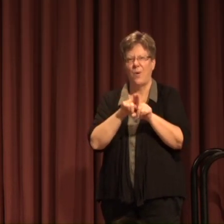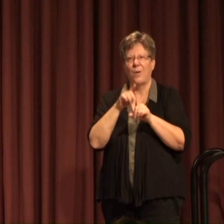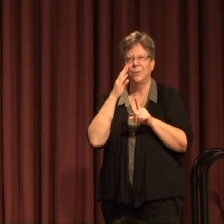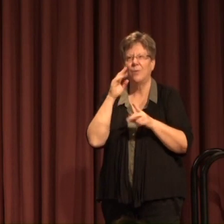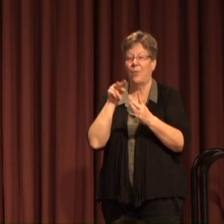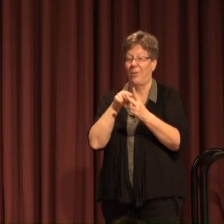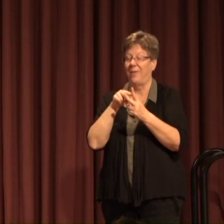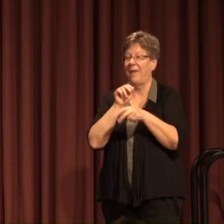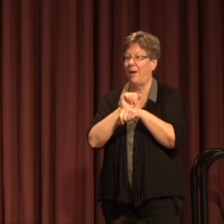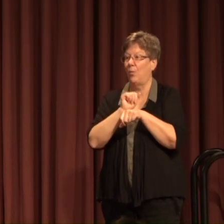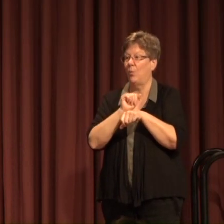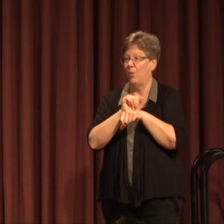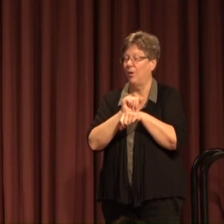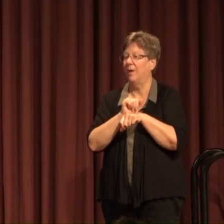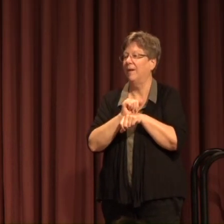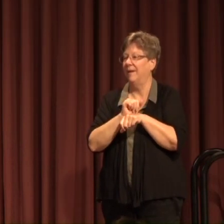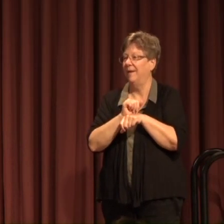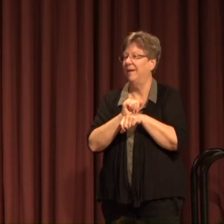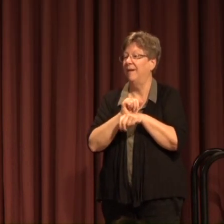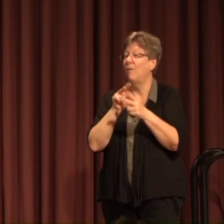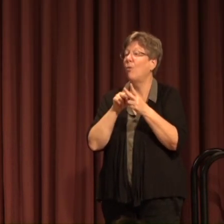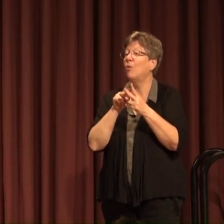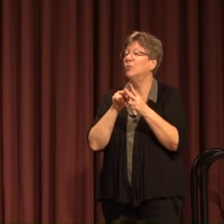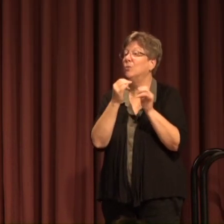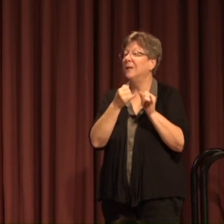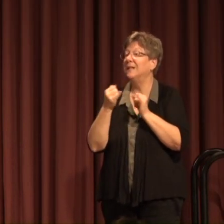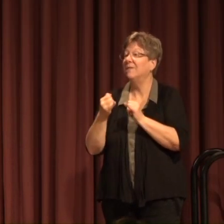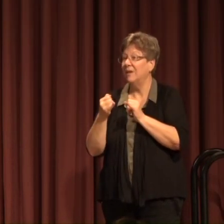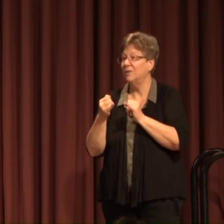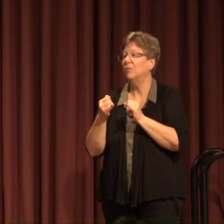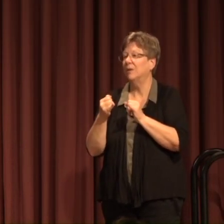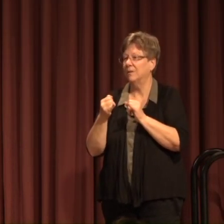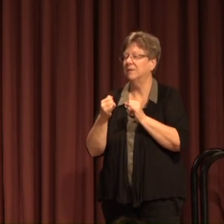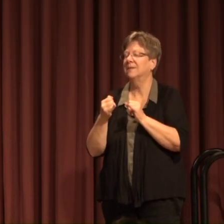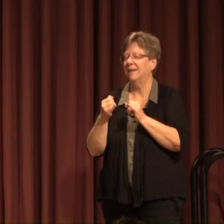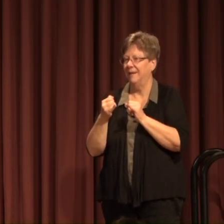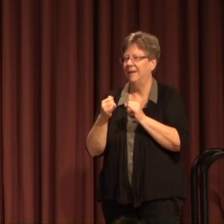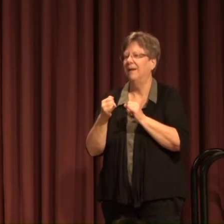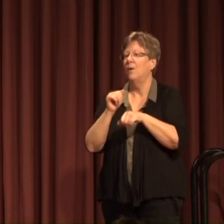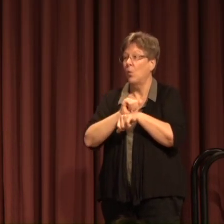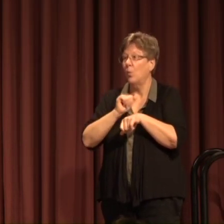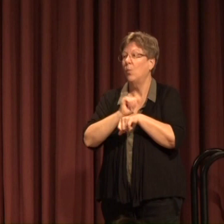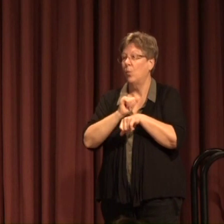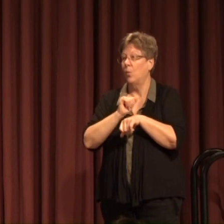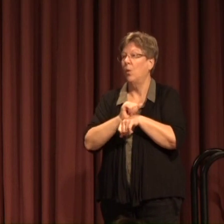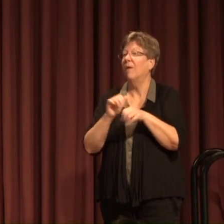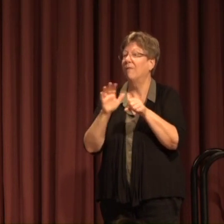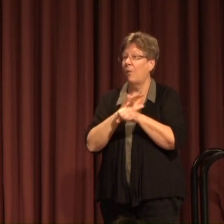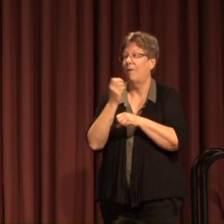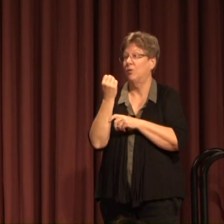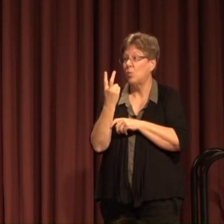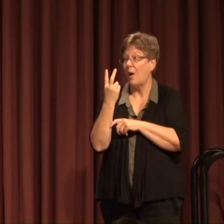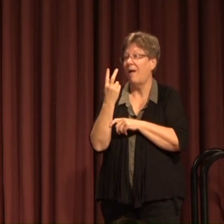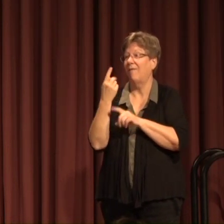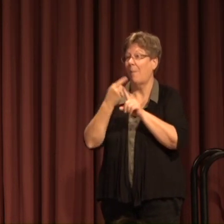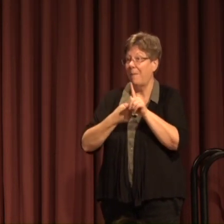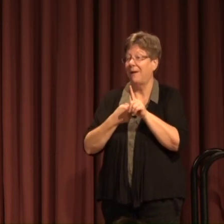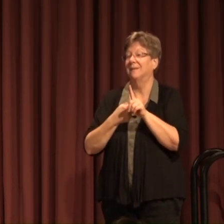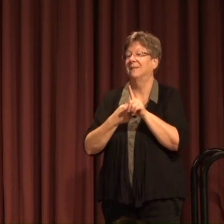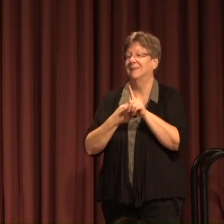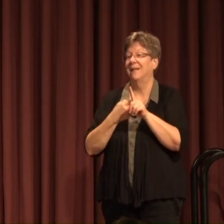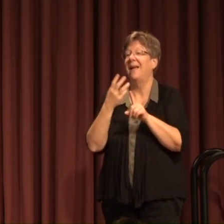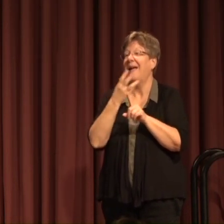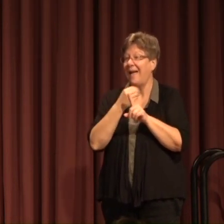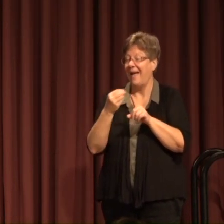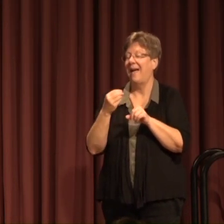they work full they those two individuals as other library faculty they work full 12 months in addition to that